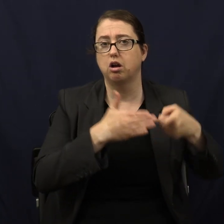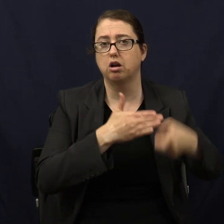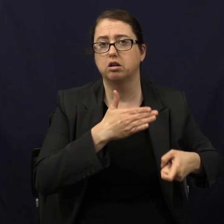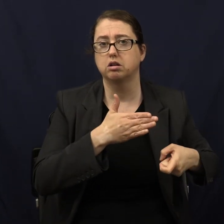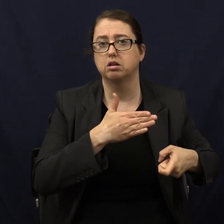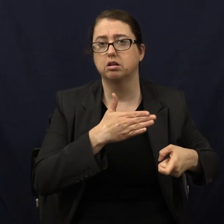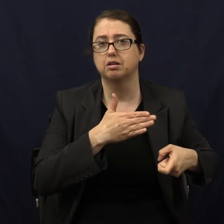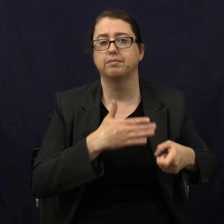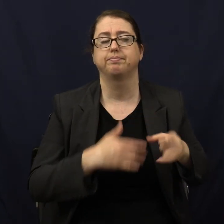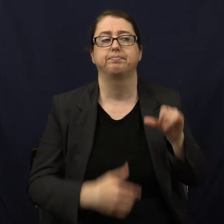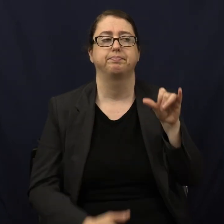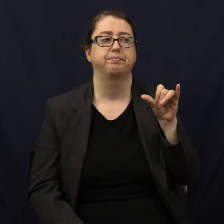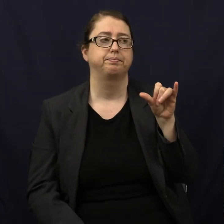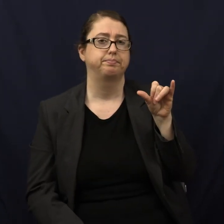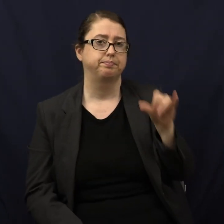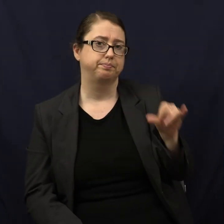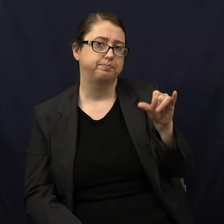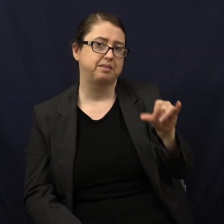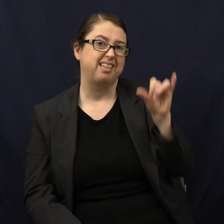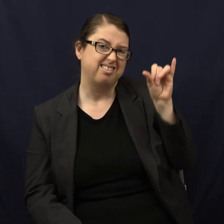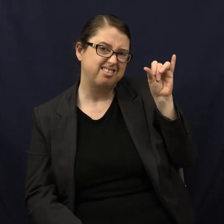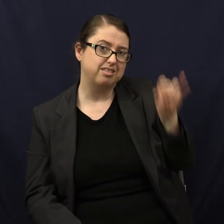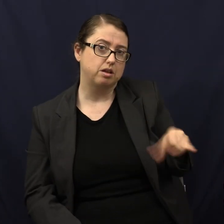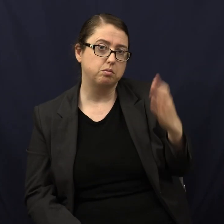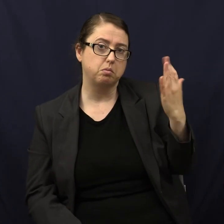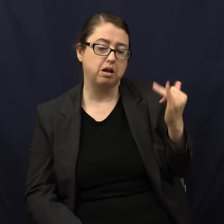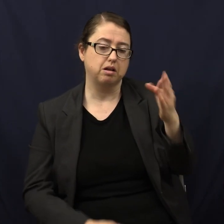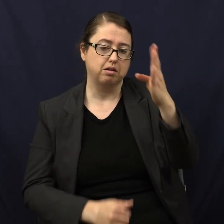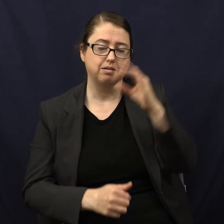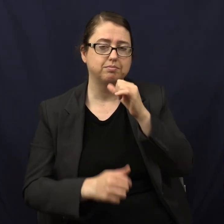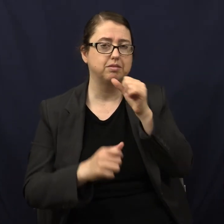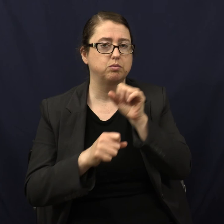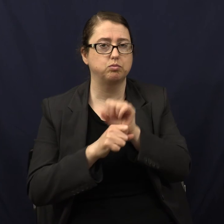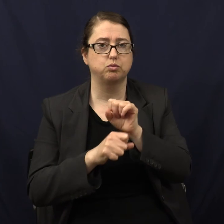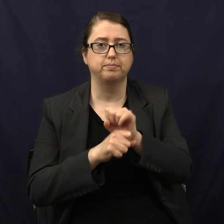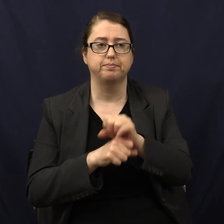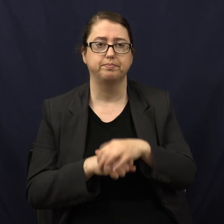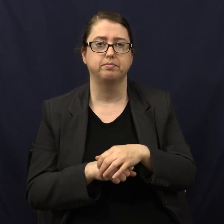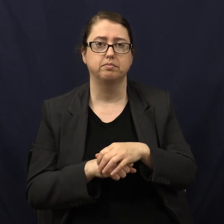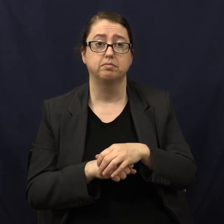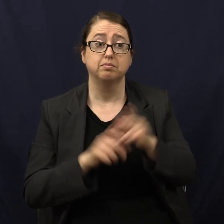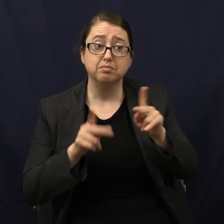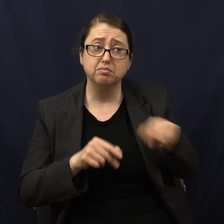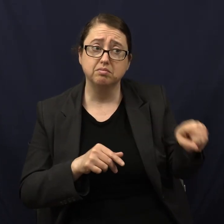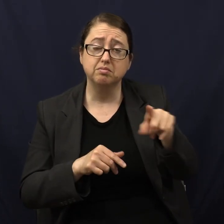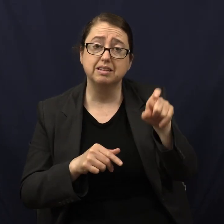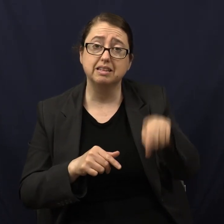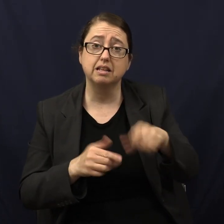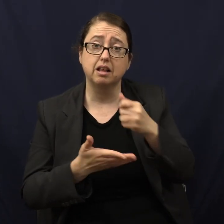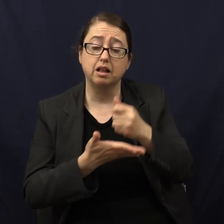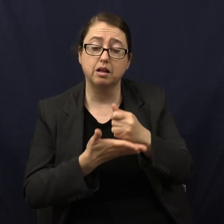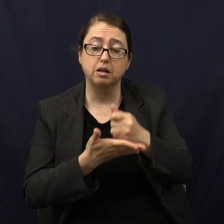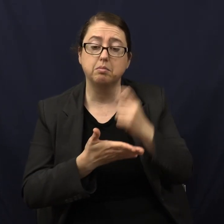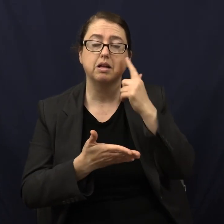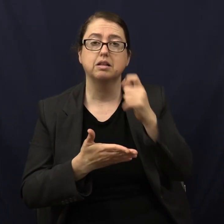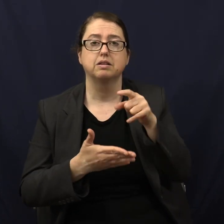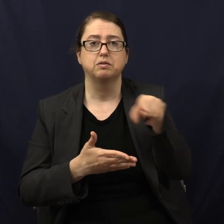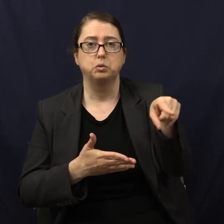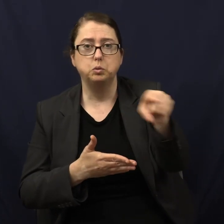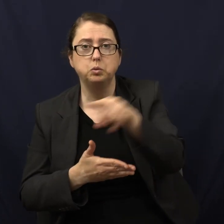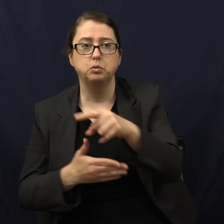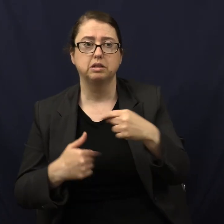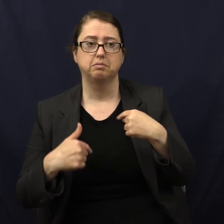That's why God doesn't work. Not because people need help, but because of you and I.